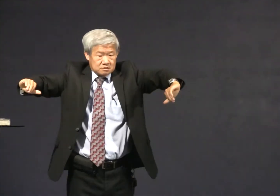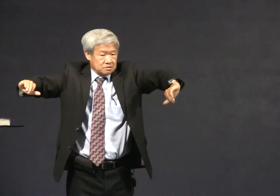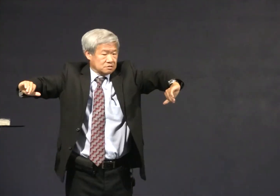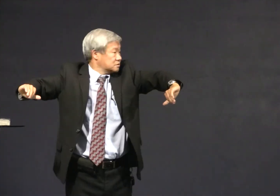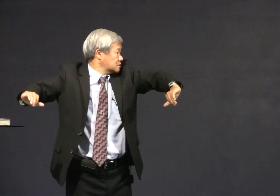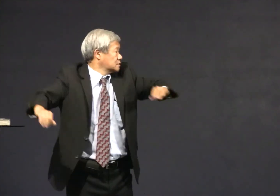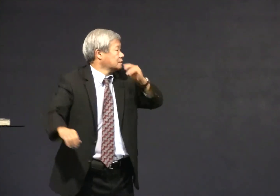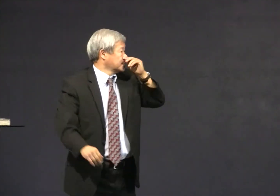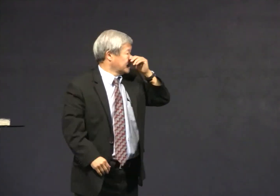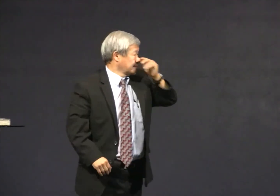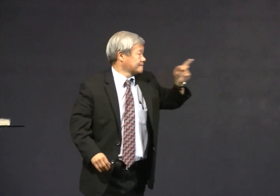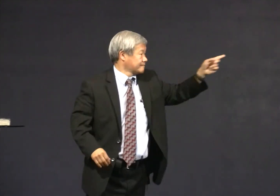the yes position